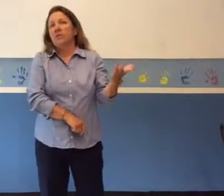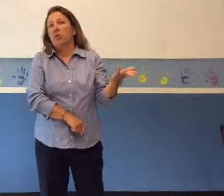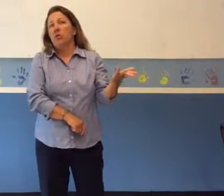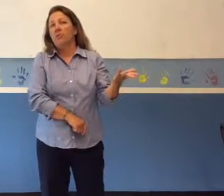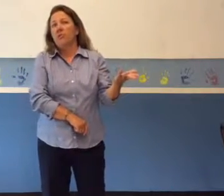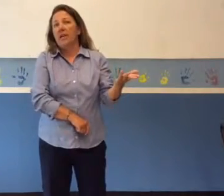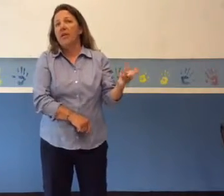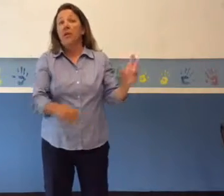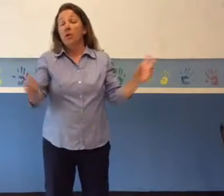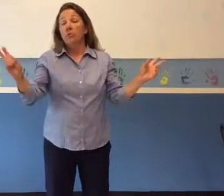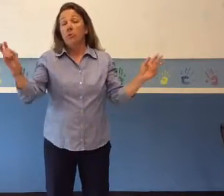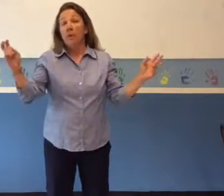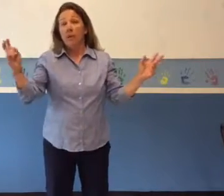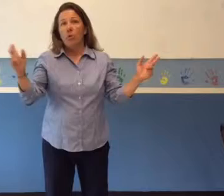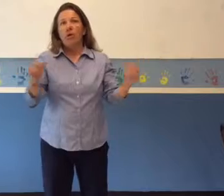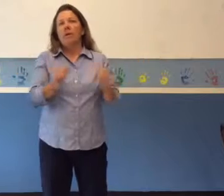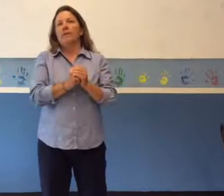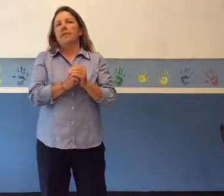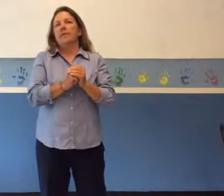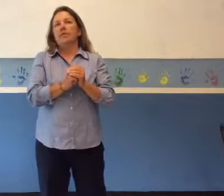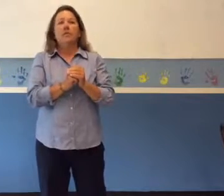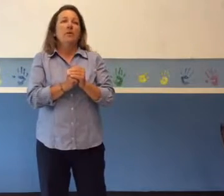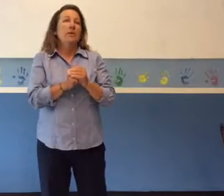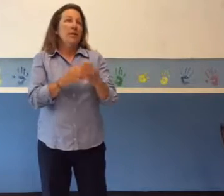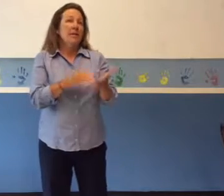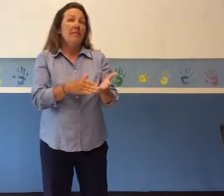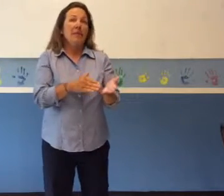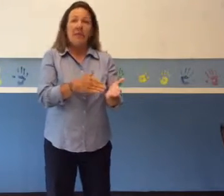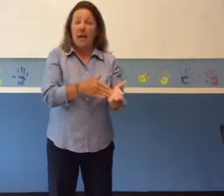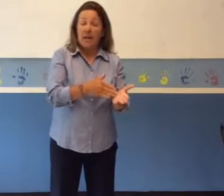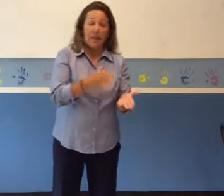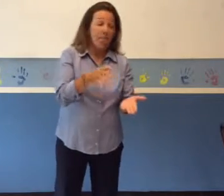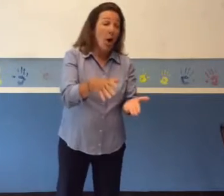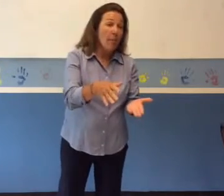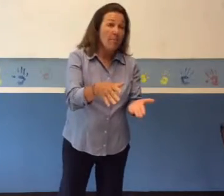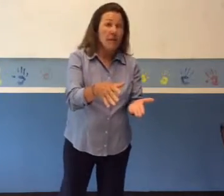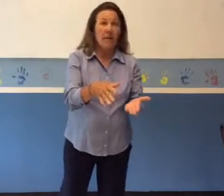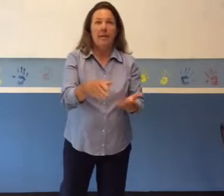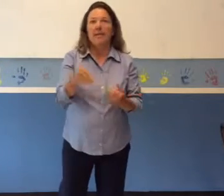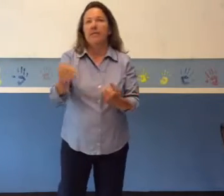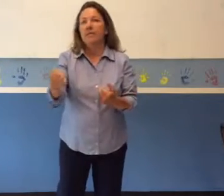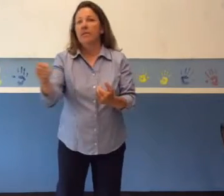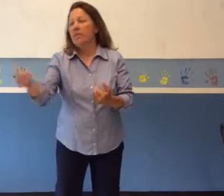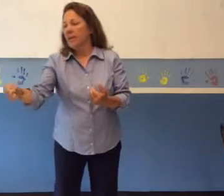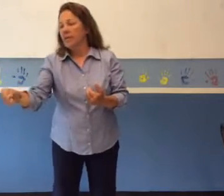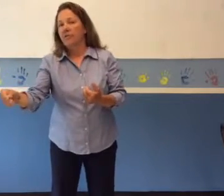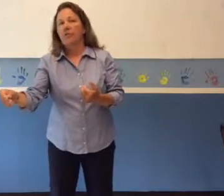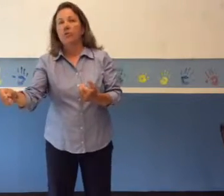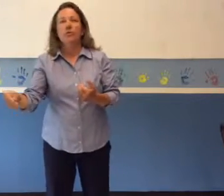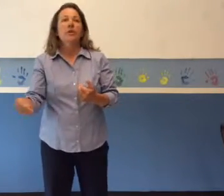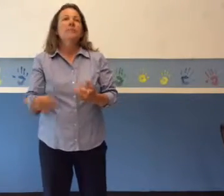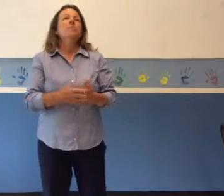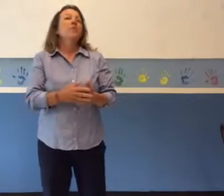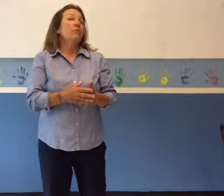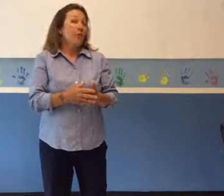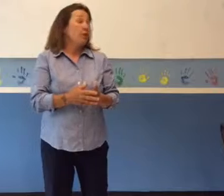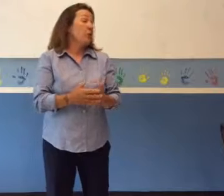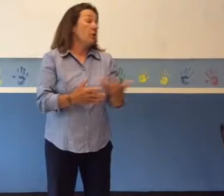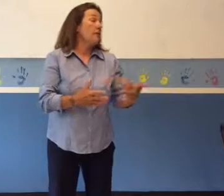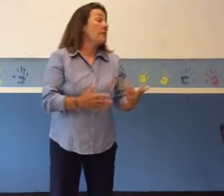that compensate for better working conditions, leaving the highly populated, disadvantaged schools for those serving